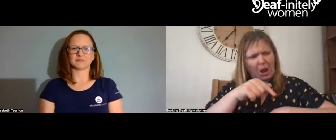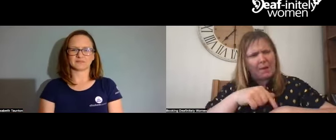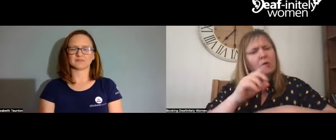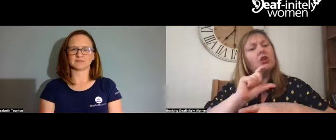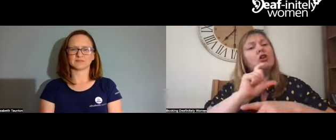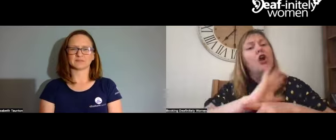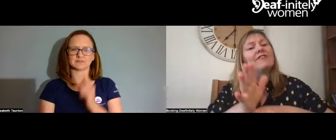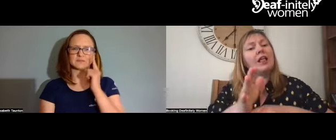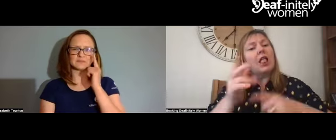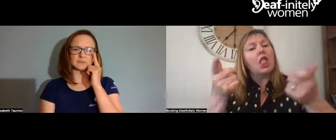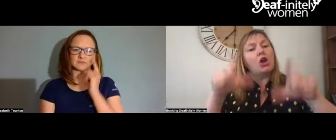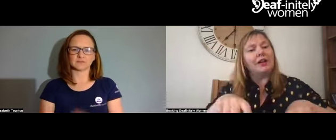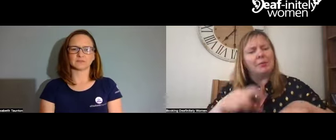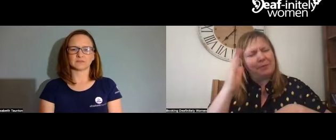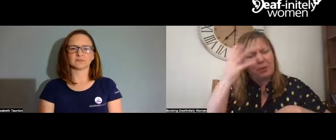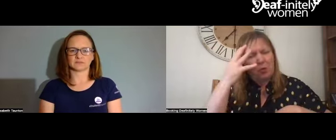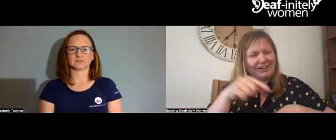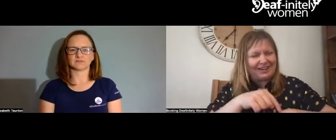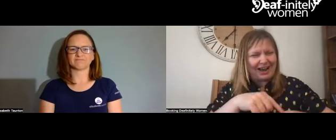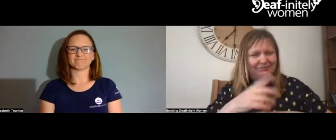It must be a very worrying time during the Covid and the lockdown.